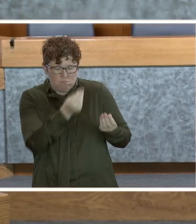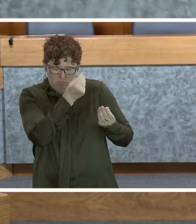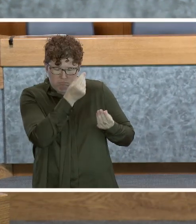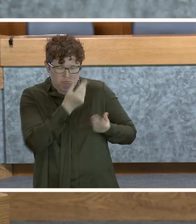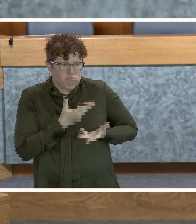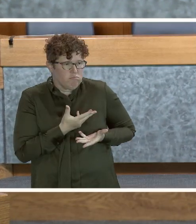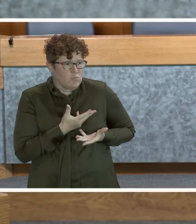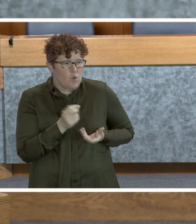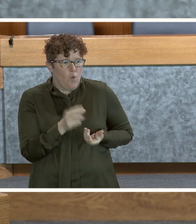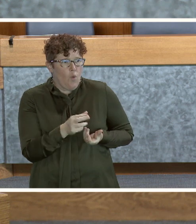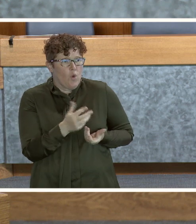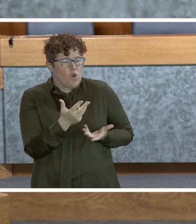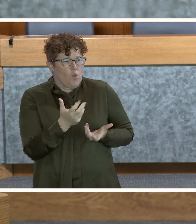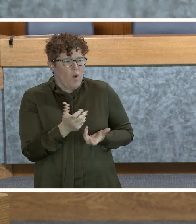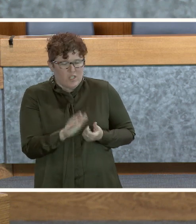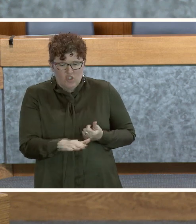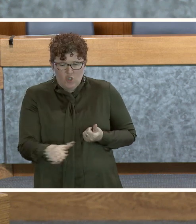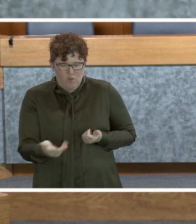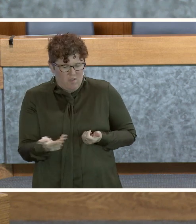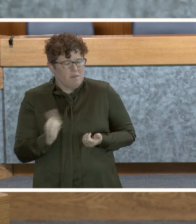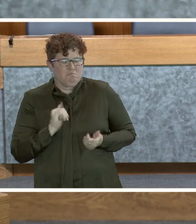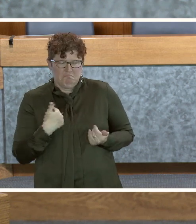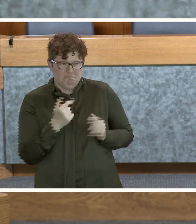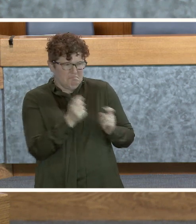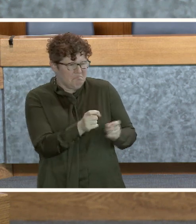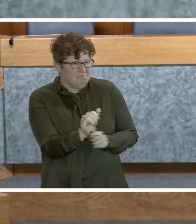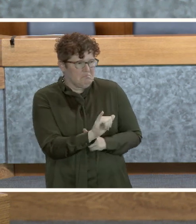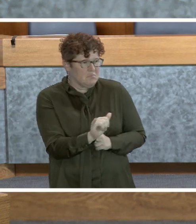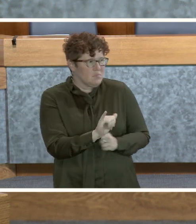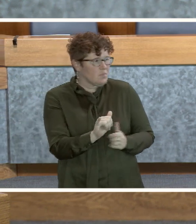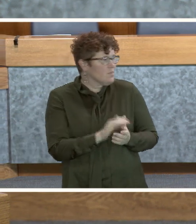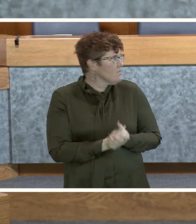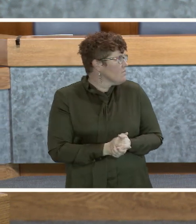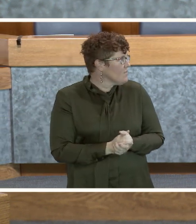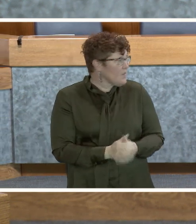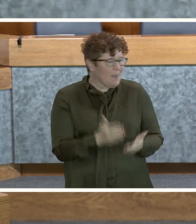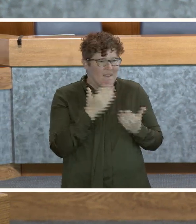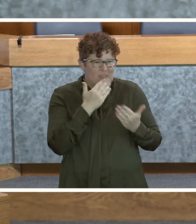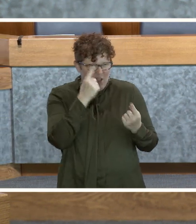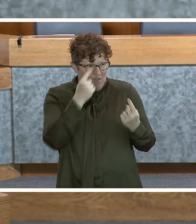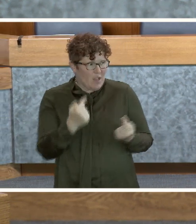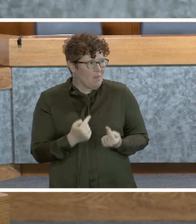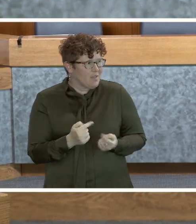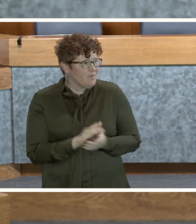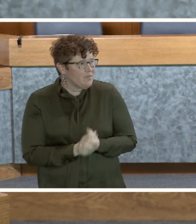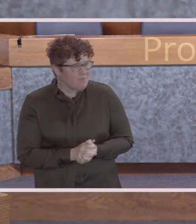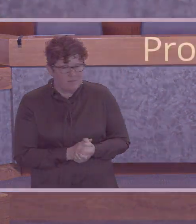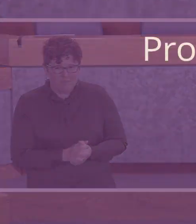please let me know. Or if you want children's items, I'm happy to get that for you as well. Thank you so much for coming.